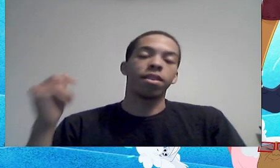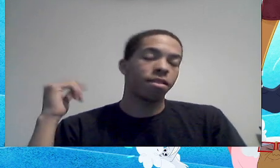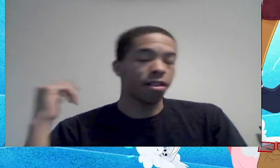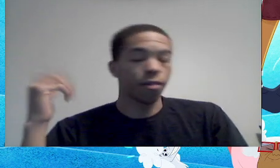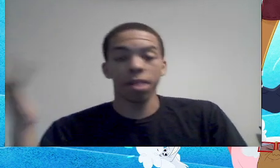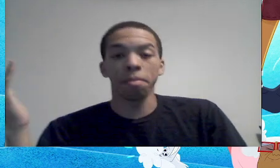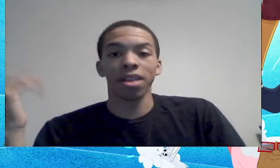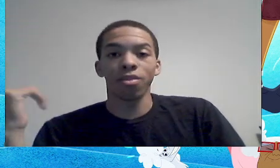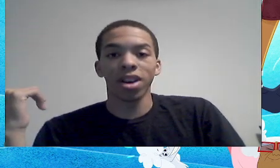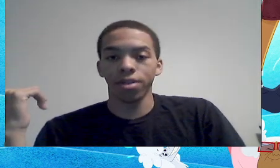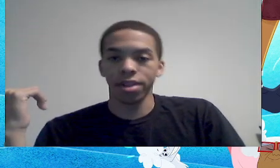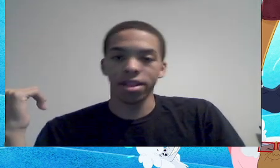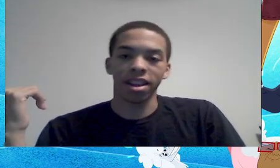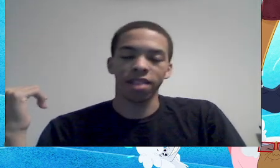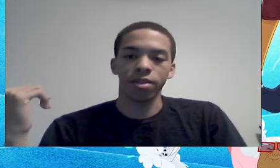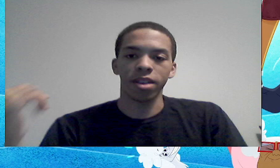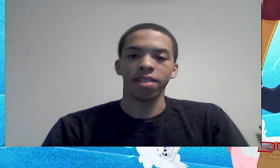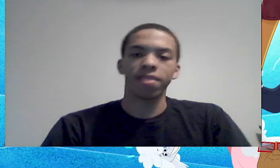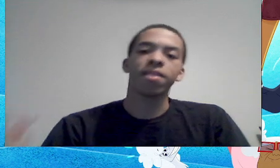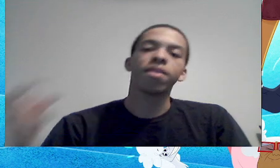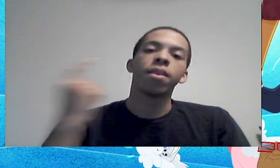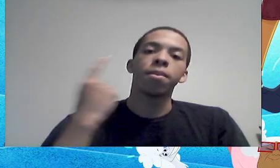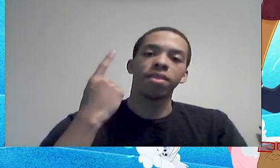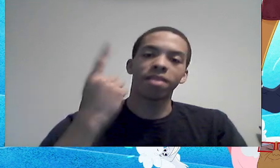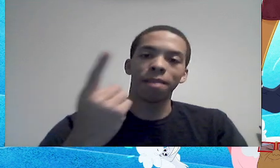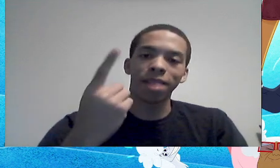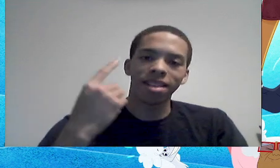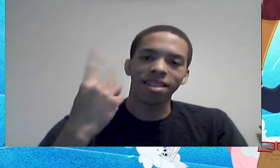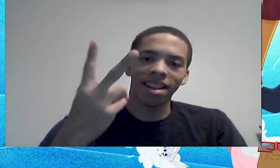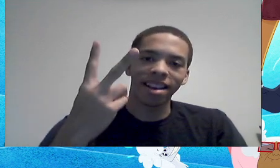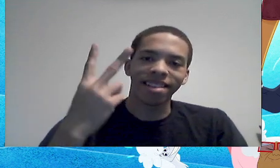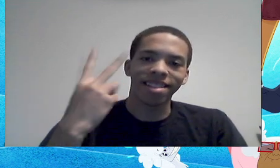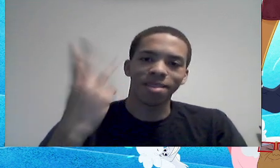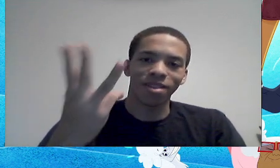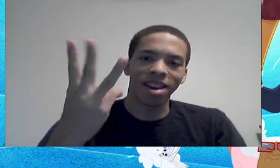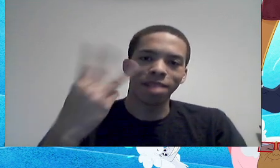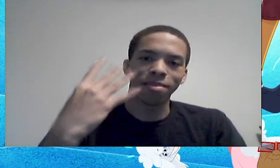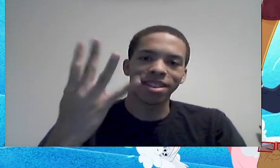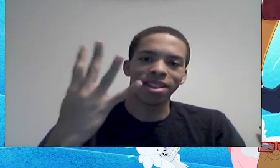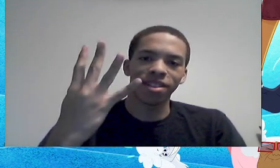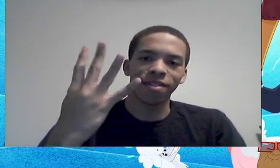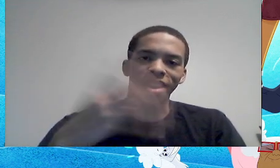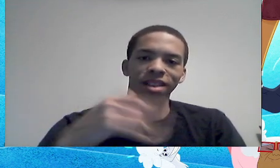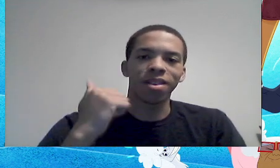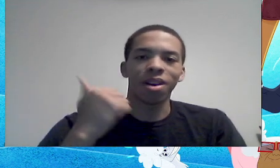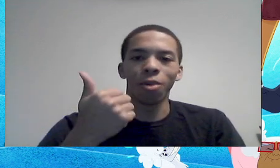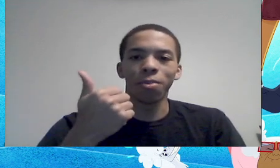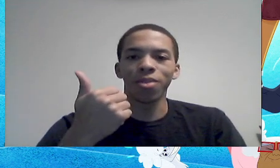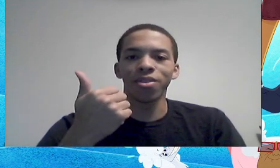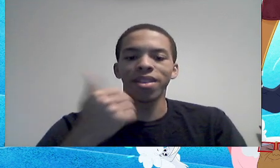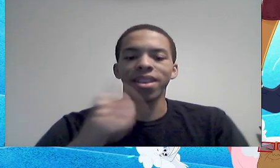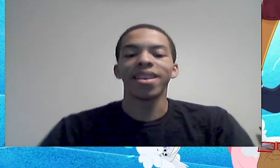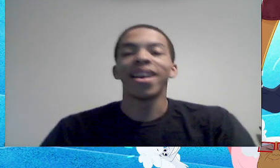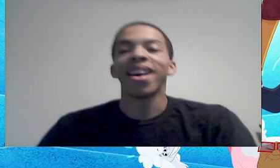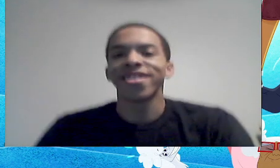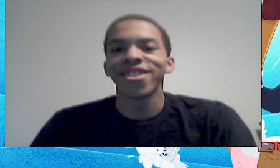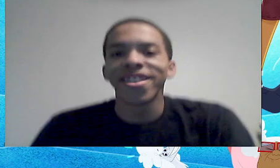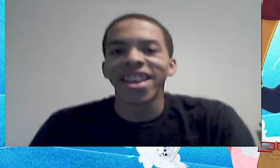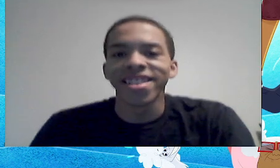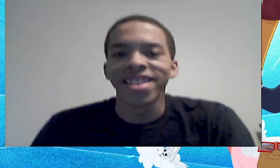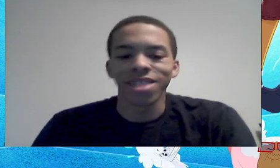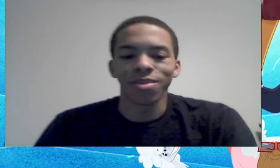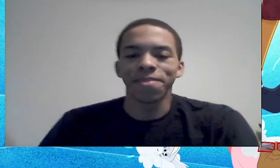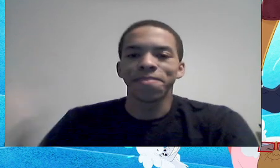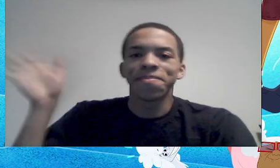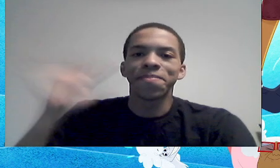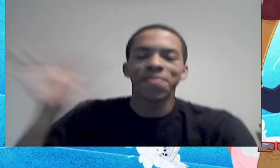let's see if we can make it to 100 in the next few days, please comment, like, subscribe, share this video, I hope you enjoyed it, I'll see